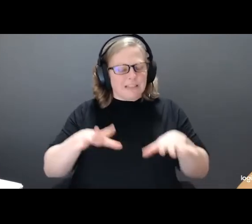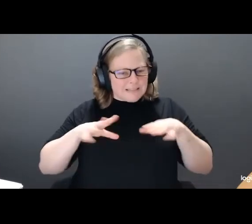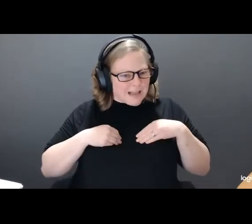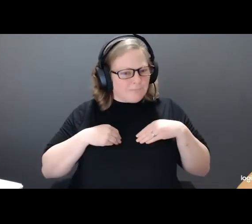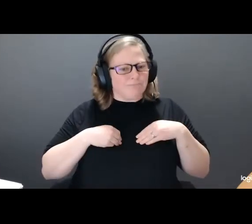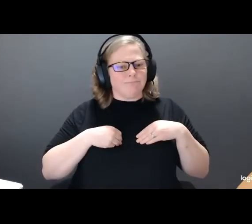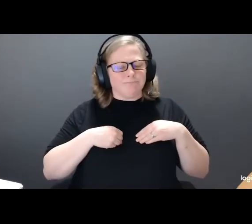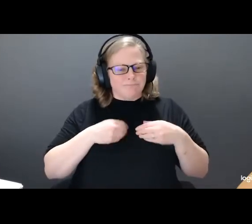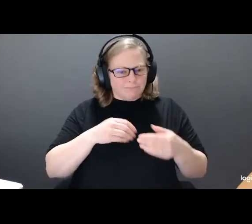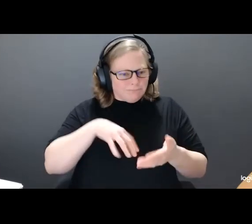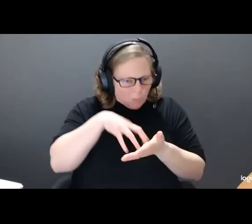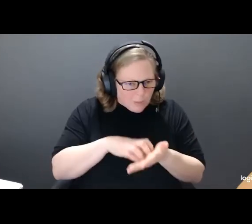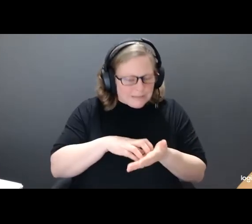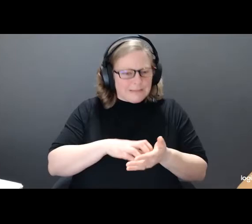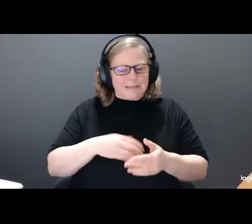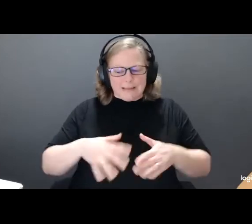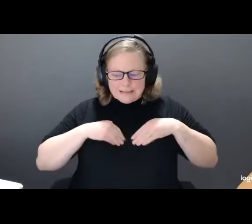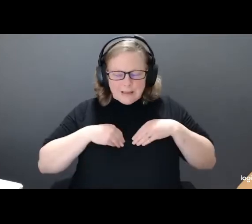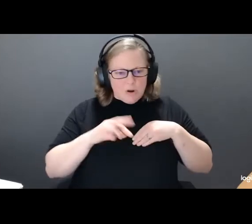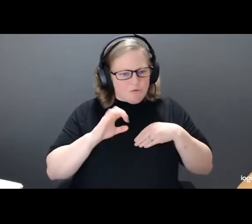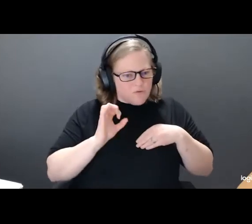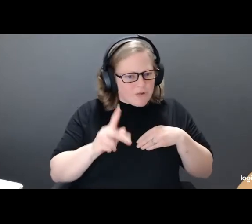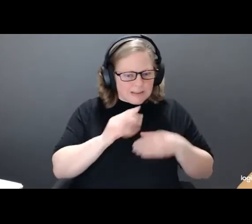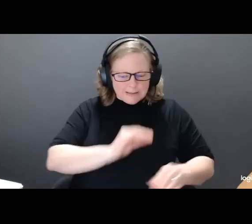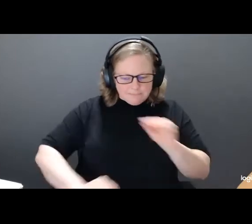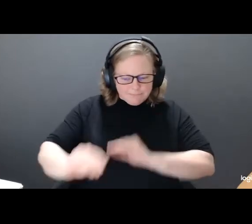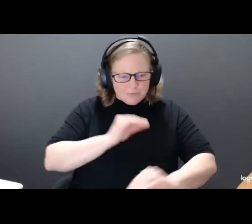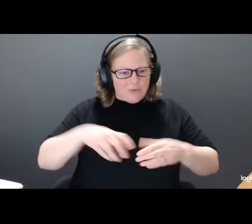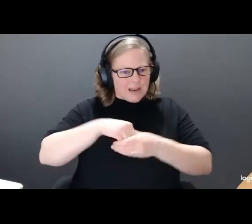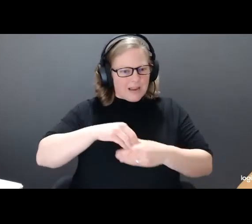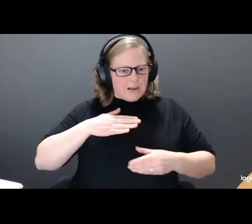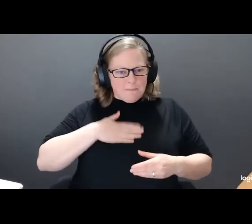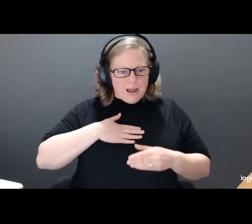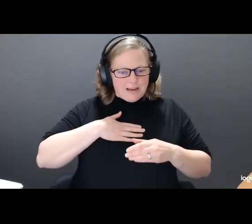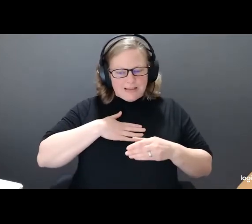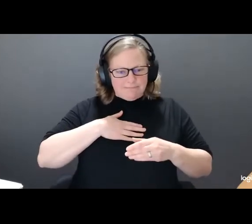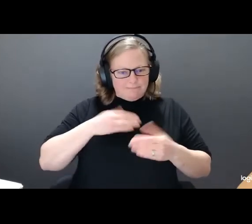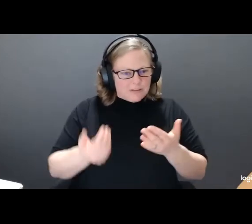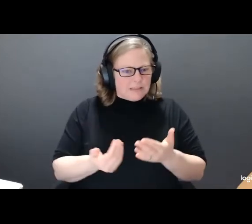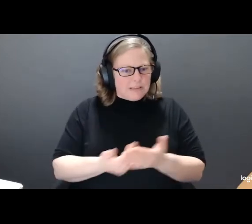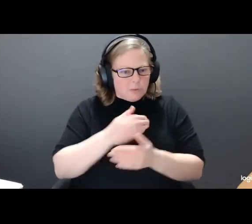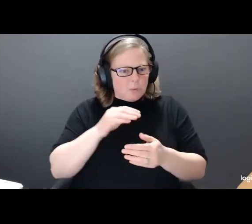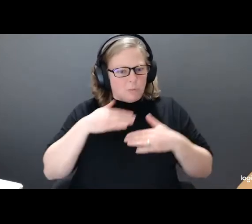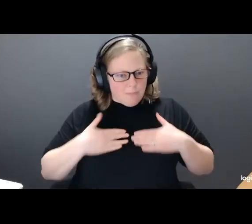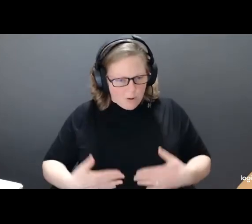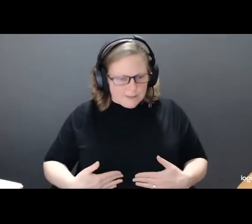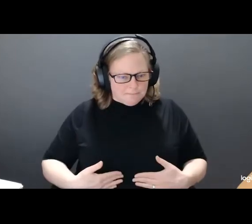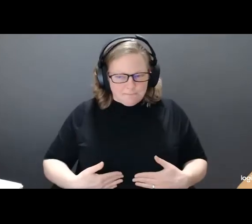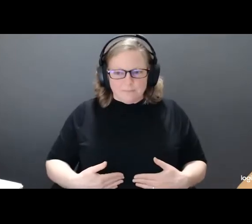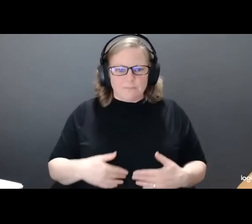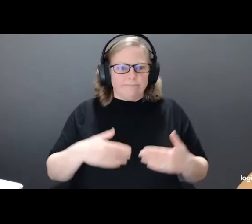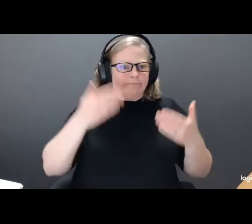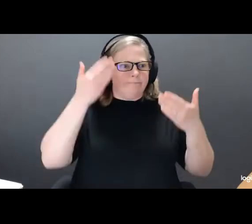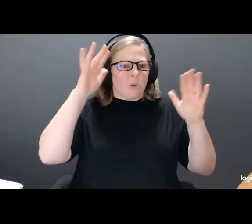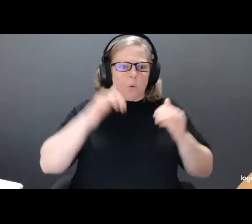risk-taking involved in moving around in this transformed body. I had no idea how I was going to do this. Roles for